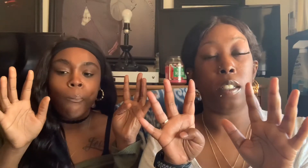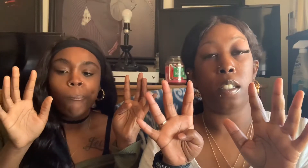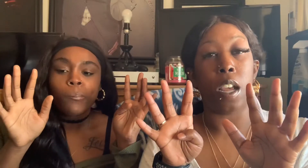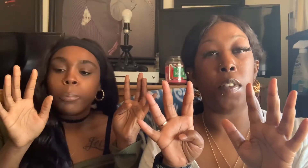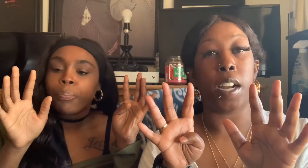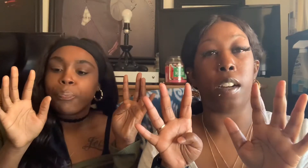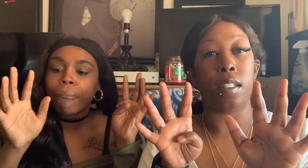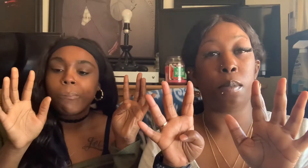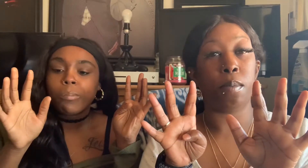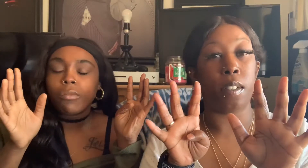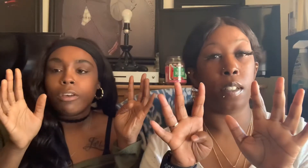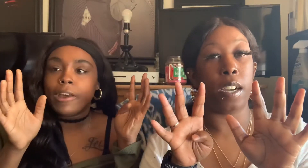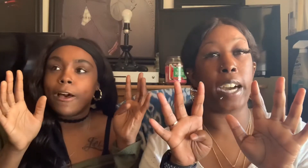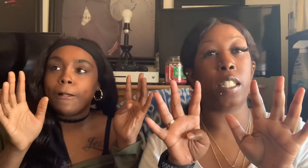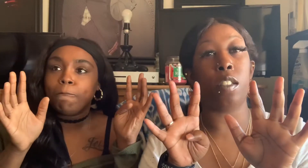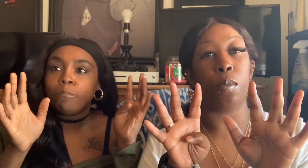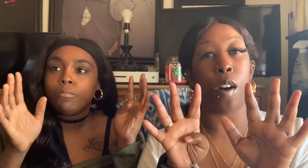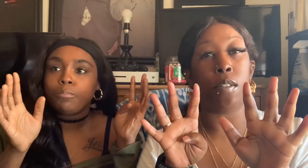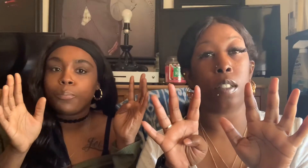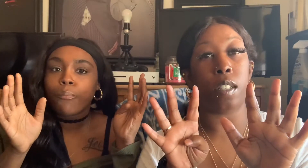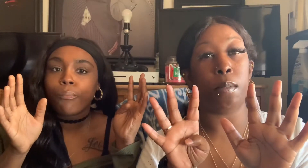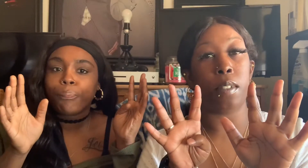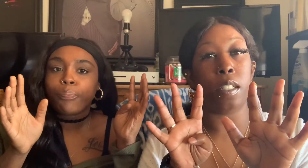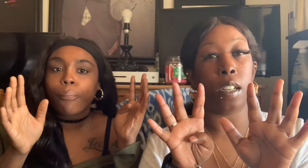$7. Yeah. I stole some cough syrup. What's on?